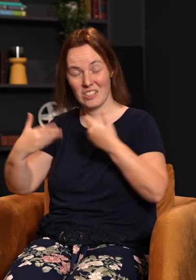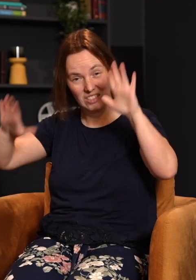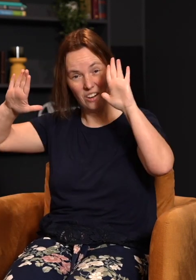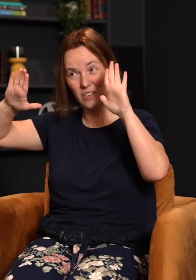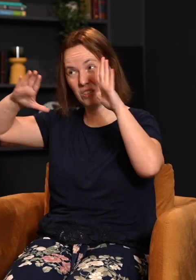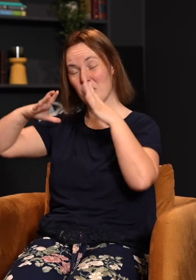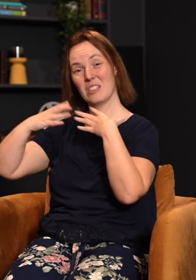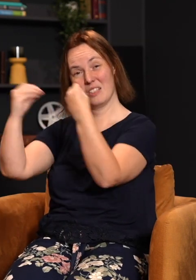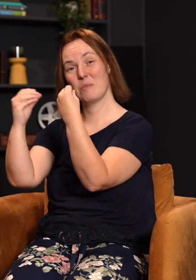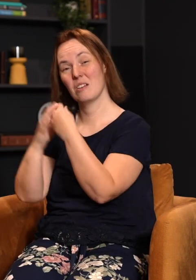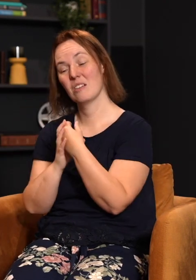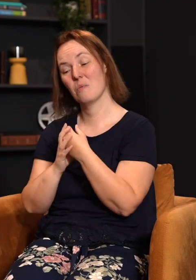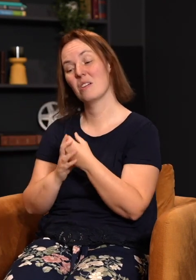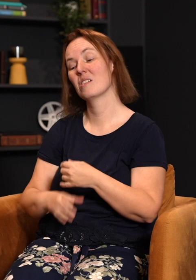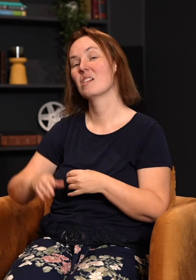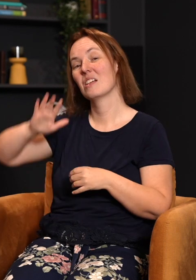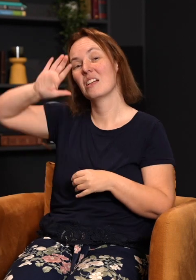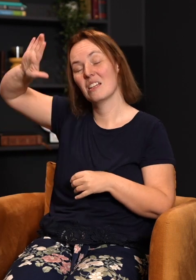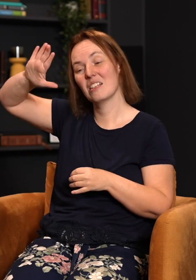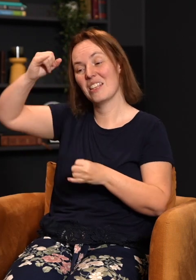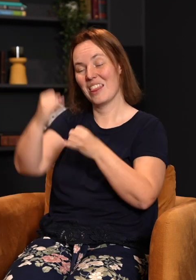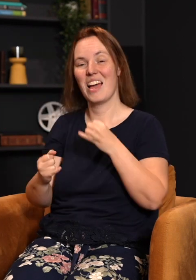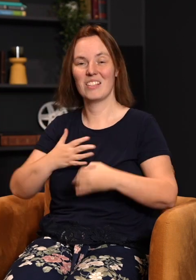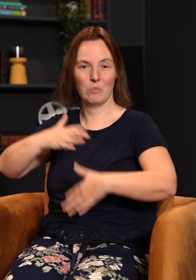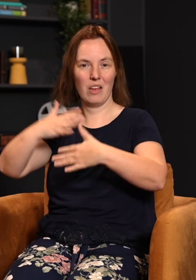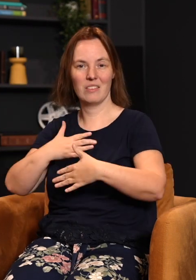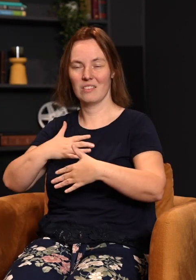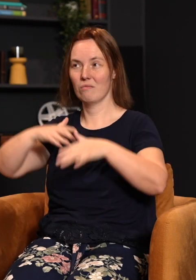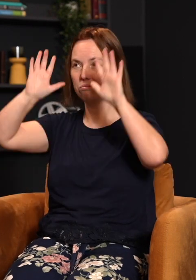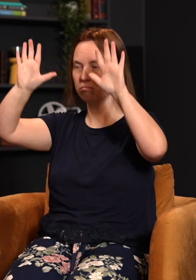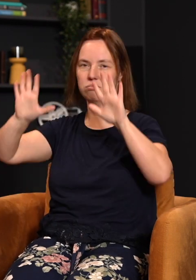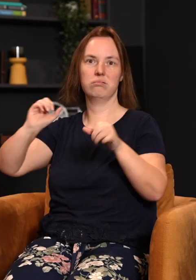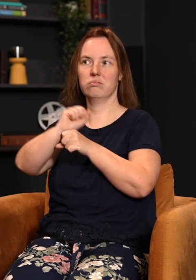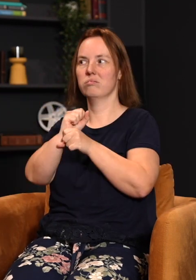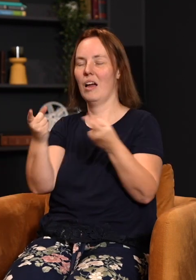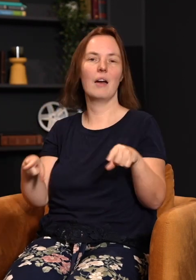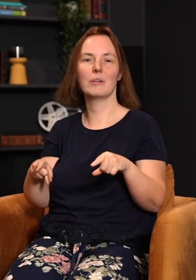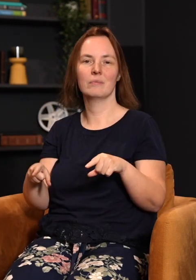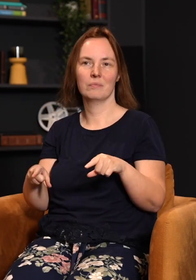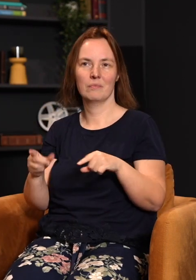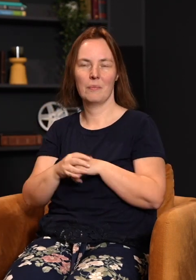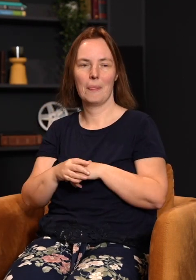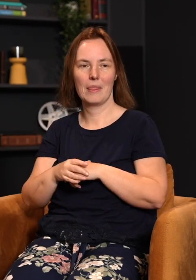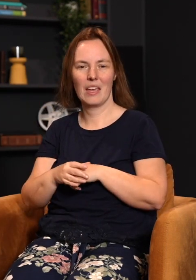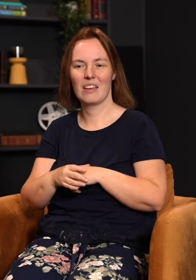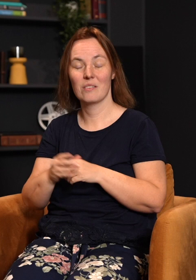was accepted was that when he drew his very last breath, something miraculous took place that actually was recorded by secular